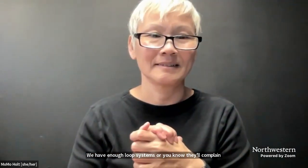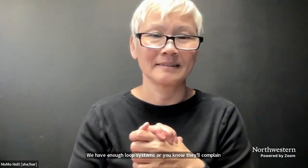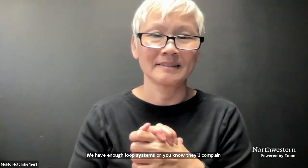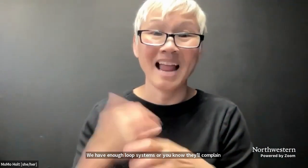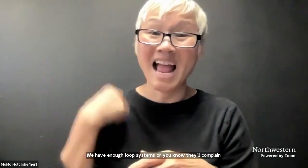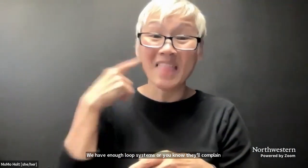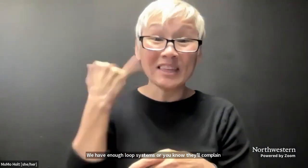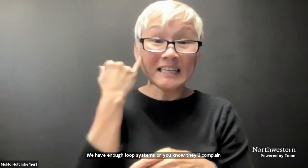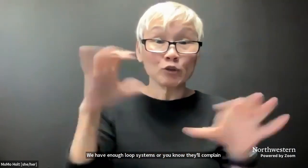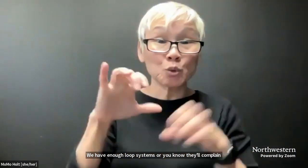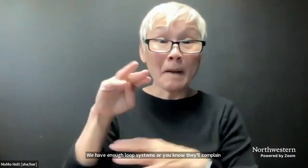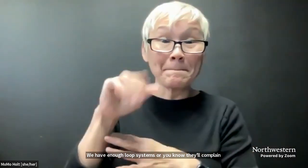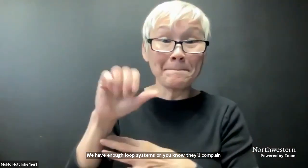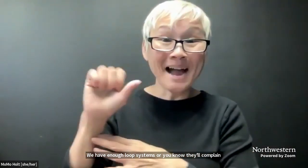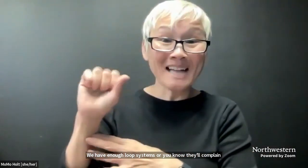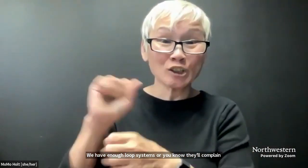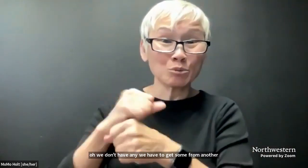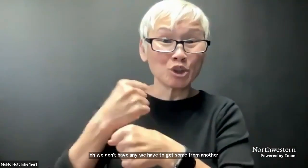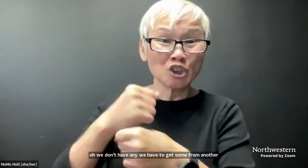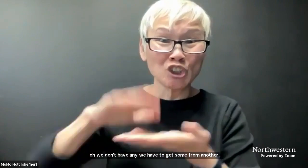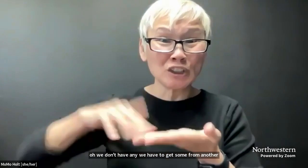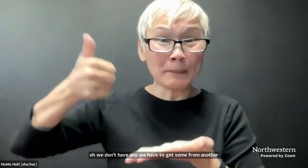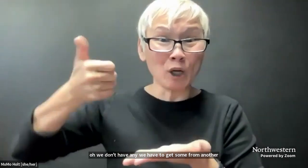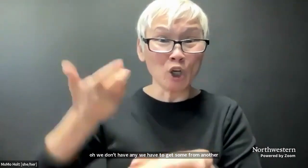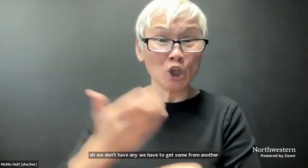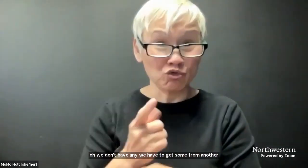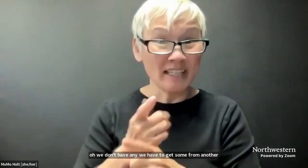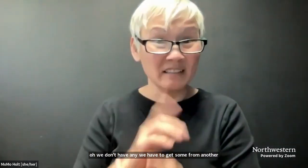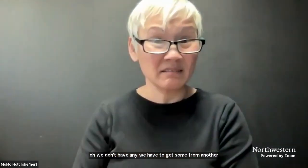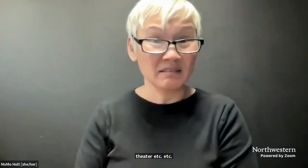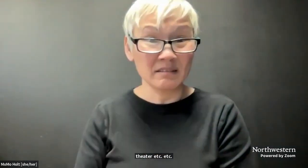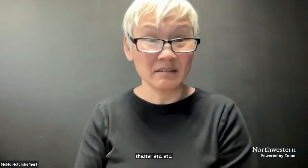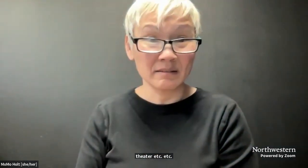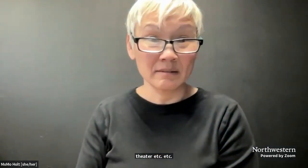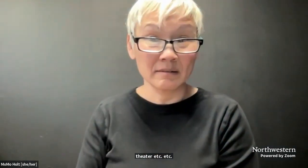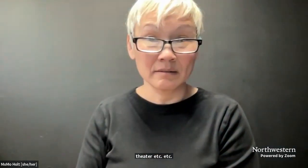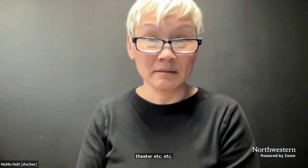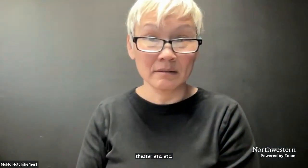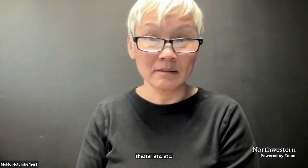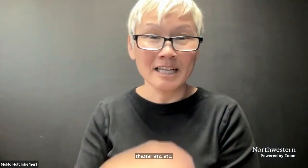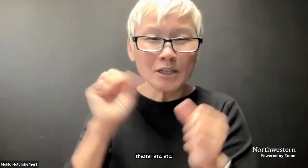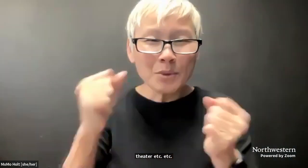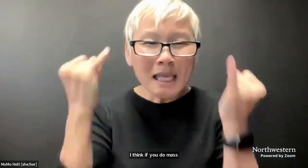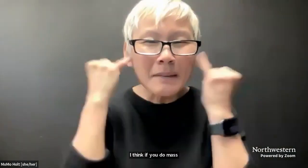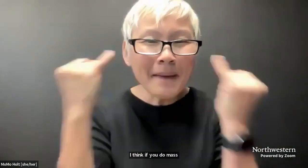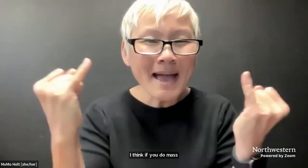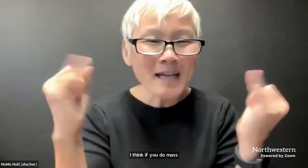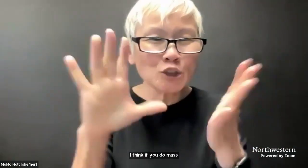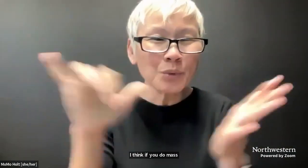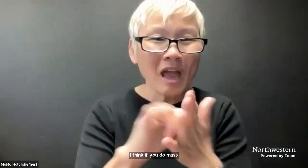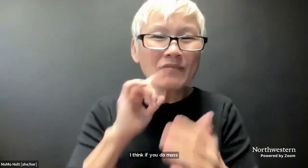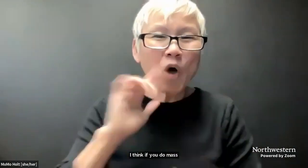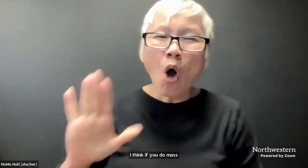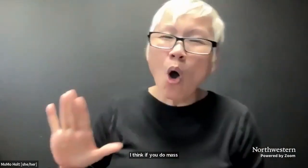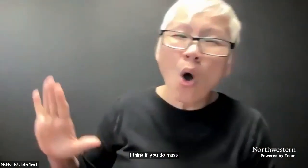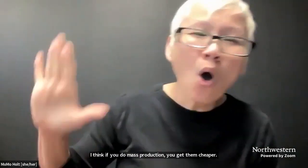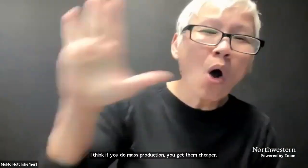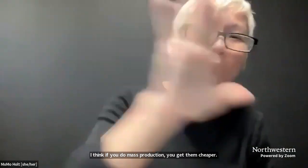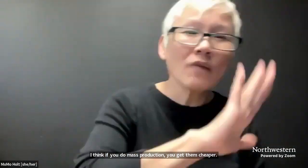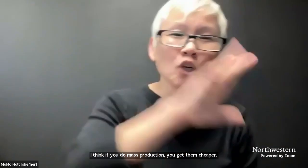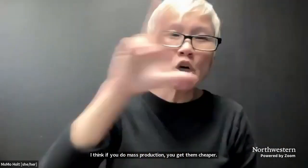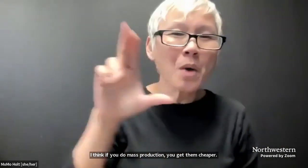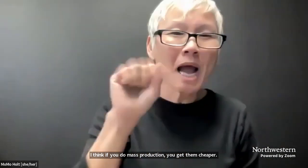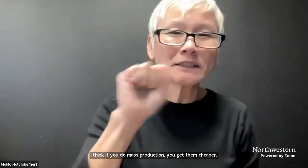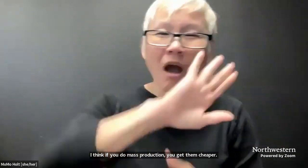et cetera. I think if you do mass production, you'd get them cheaper. Can you imagine